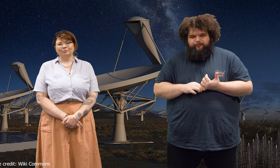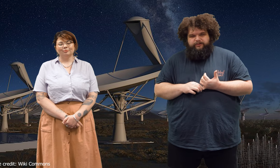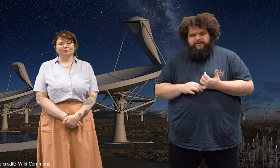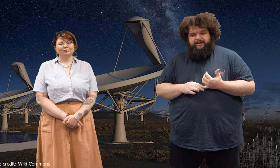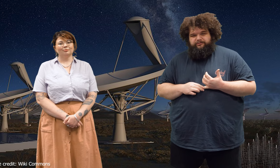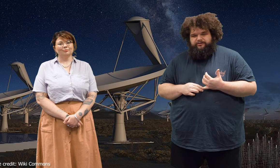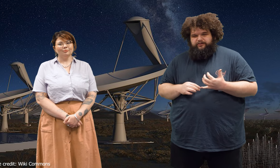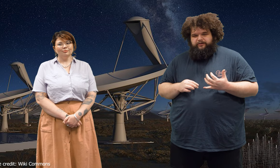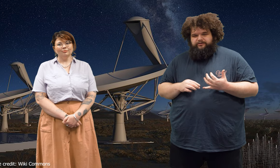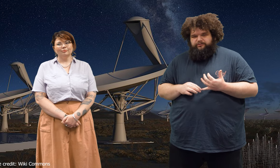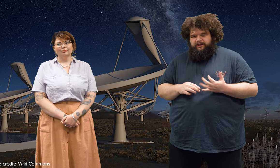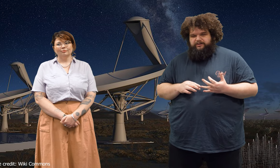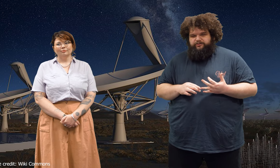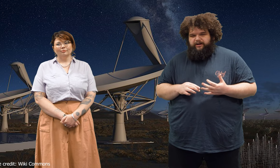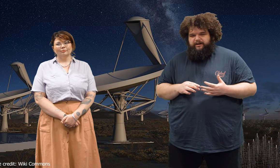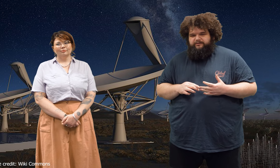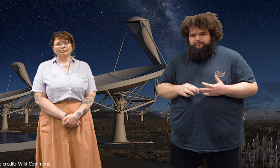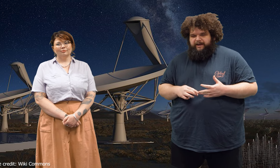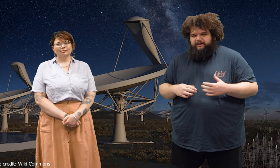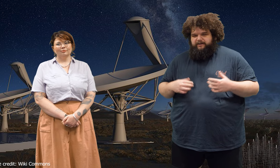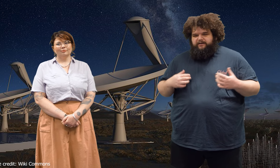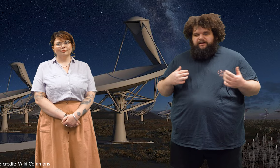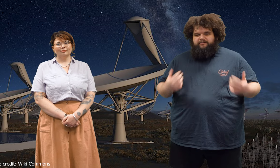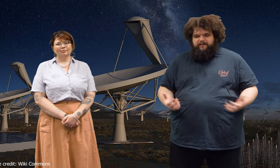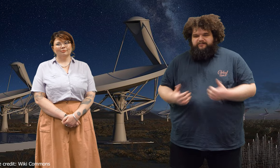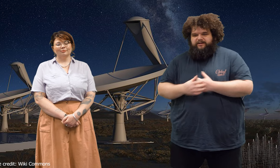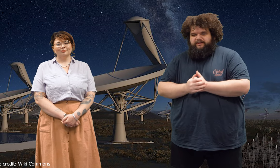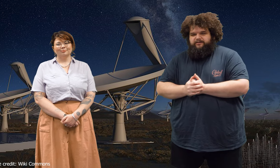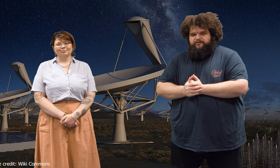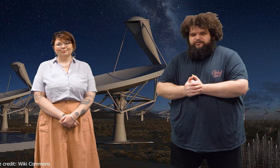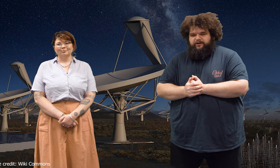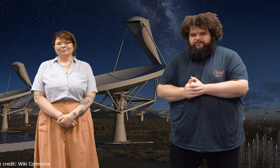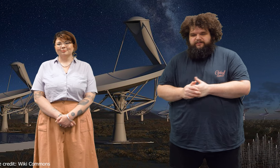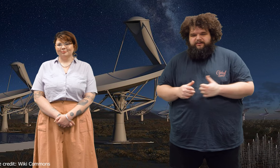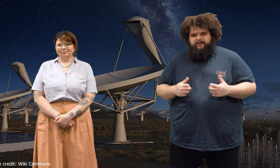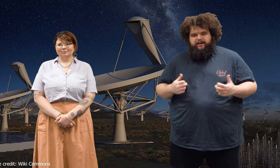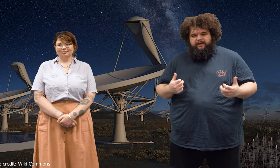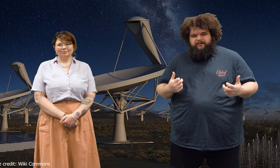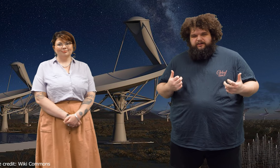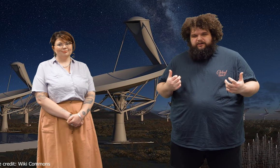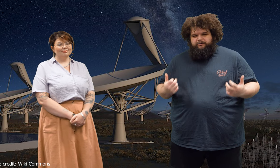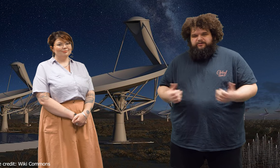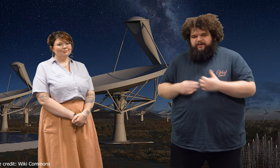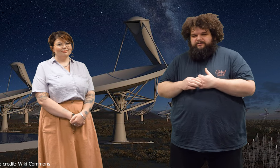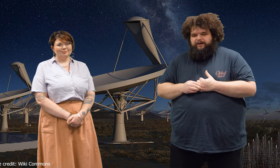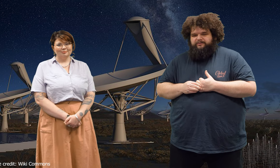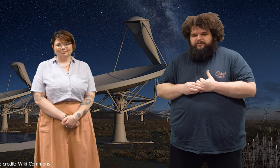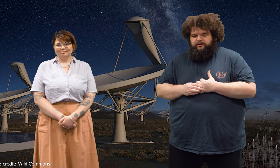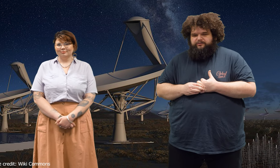14 countries, including Australia, China and Spain, that have invested into the construction of the SKA, which is estimated to cost